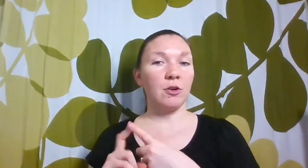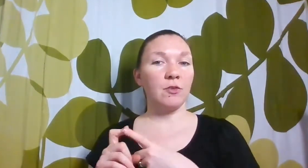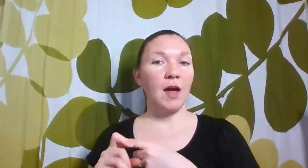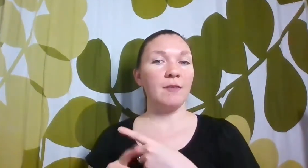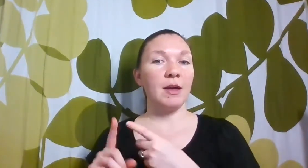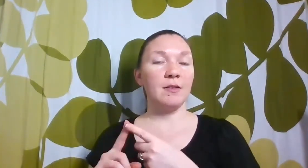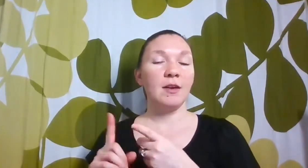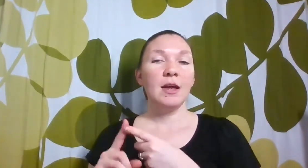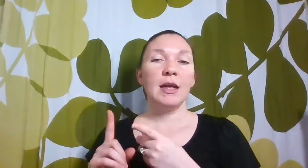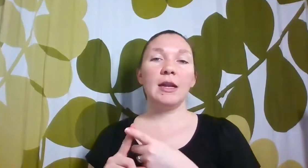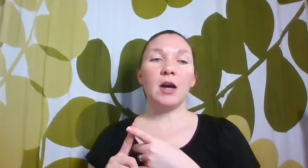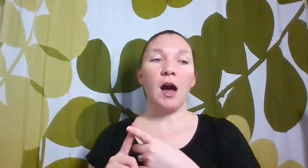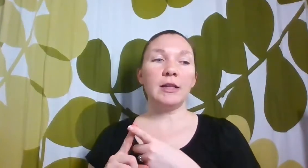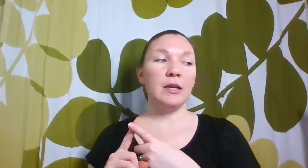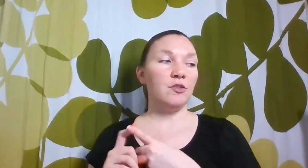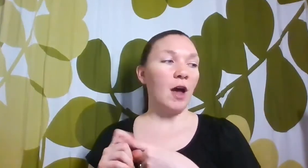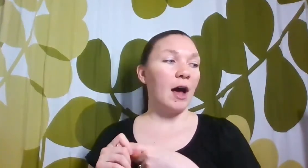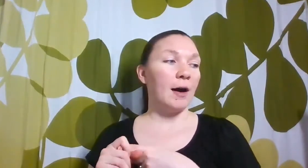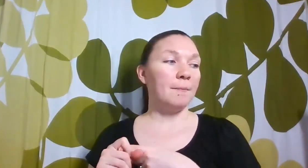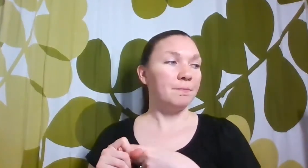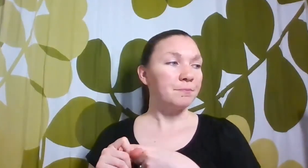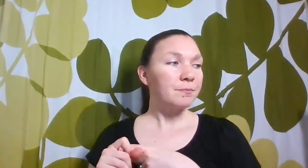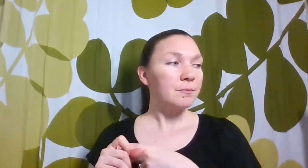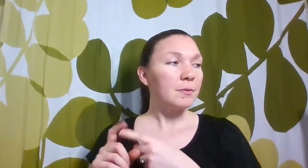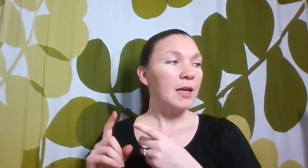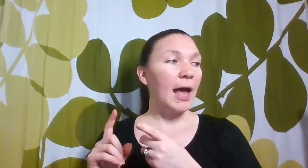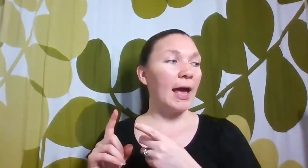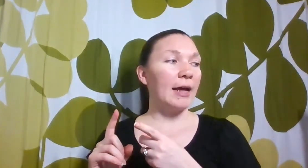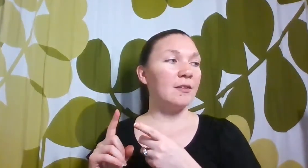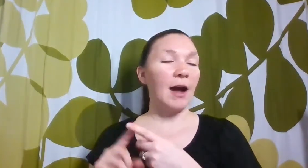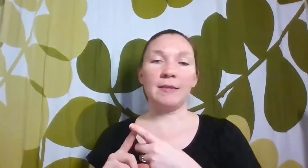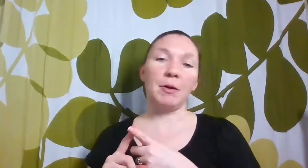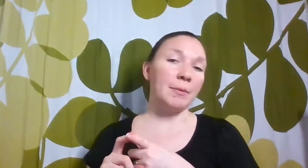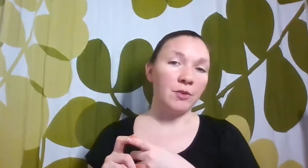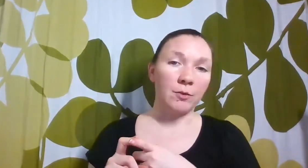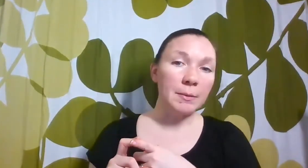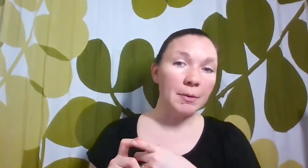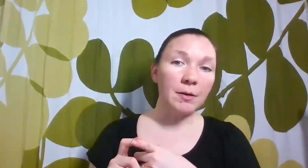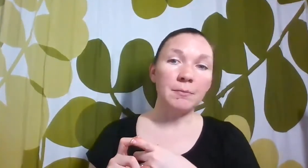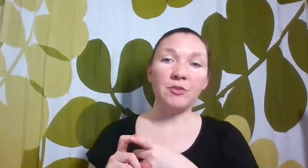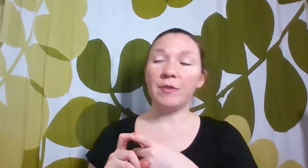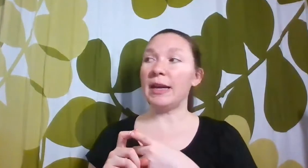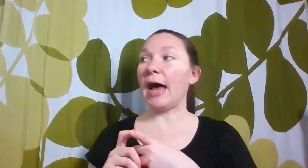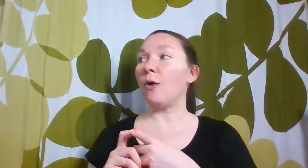of it in college. And I probably don't remember much of it now.